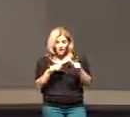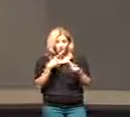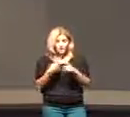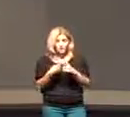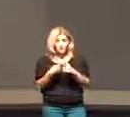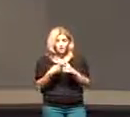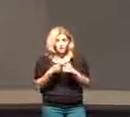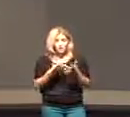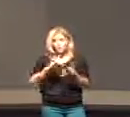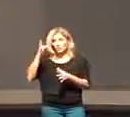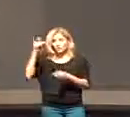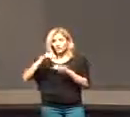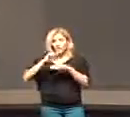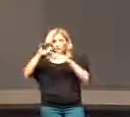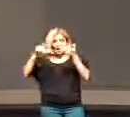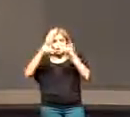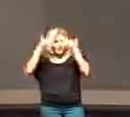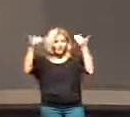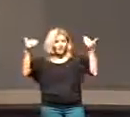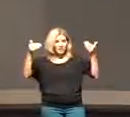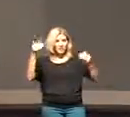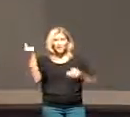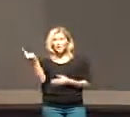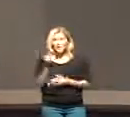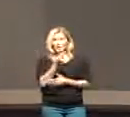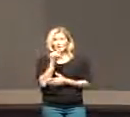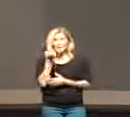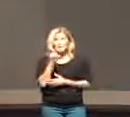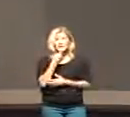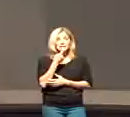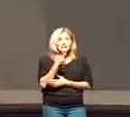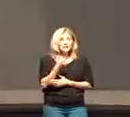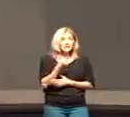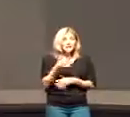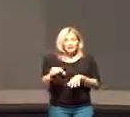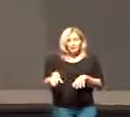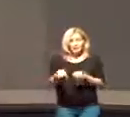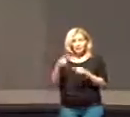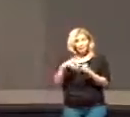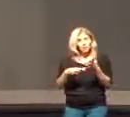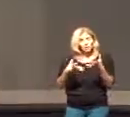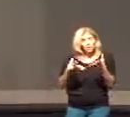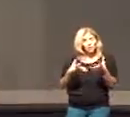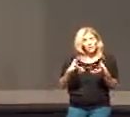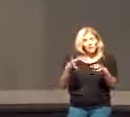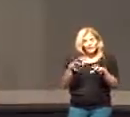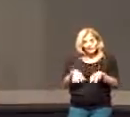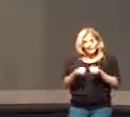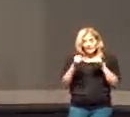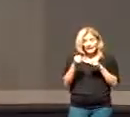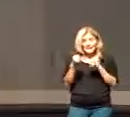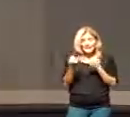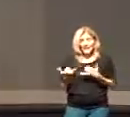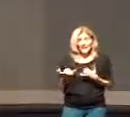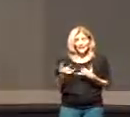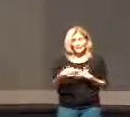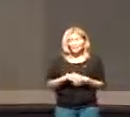moment we are glorified in heaven is always saying take what you want and take it now